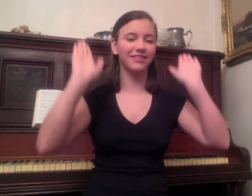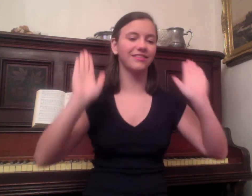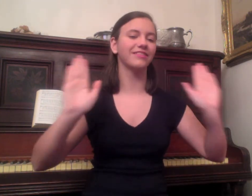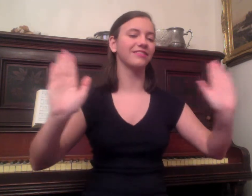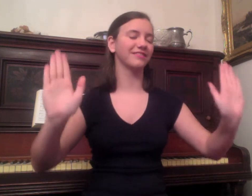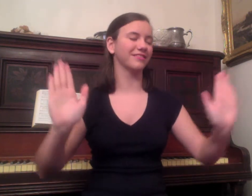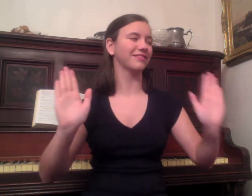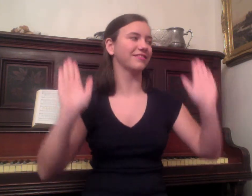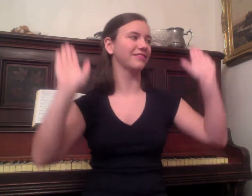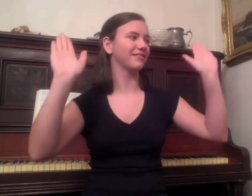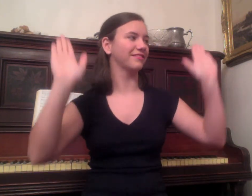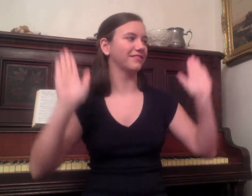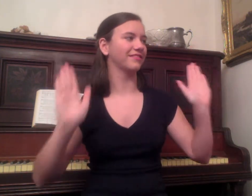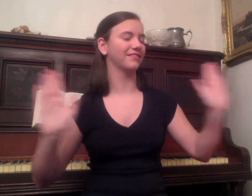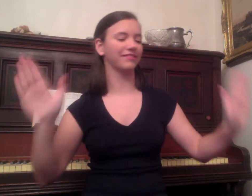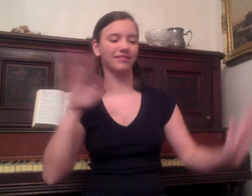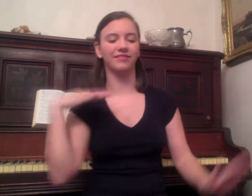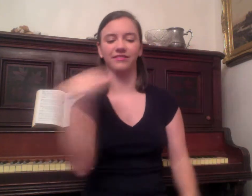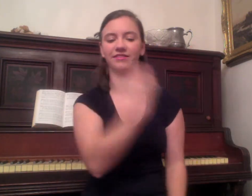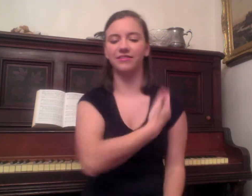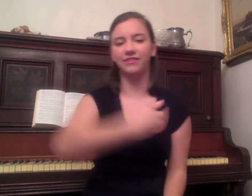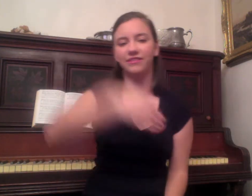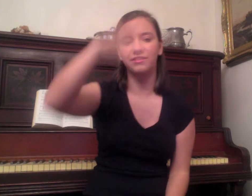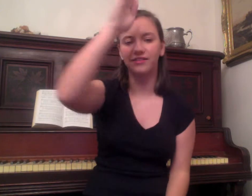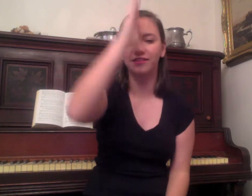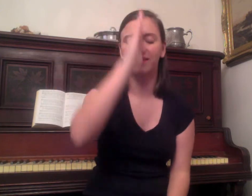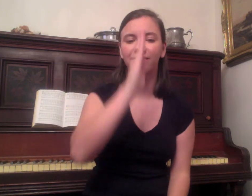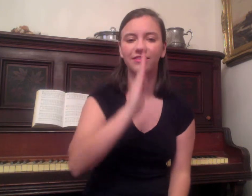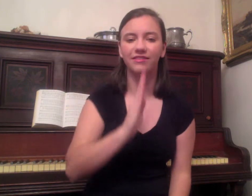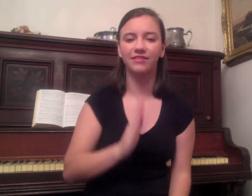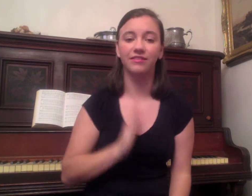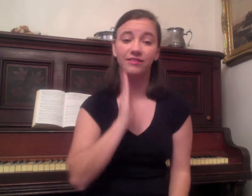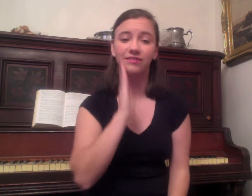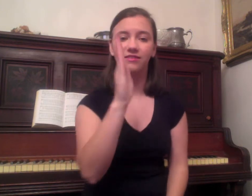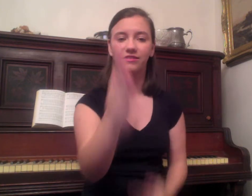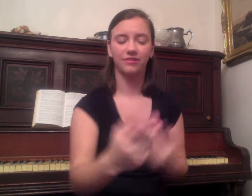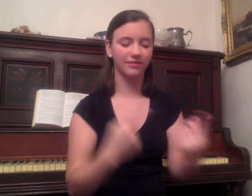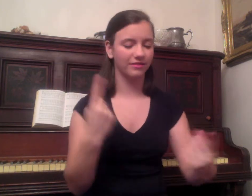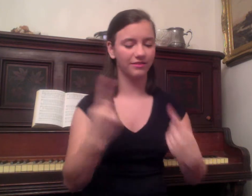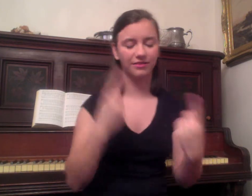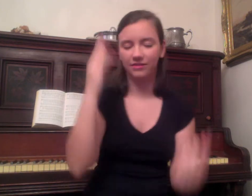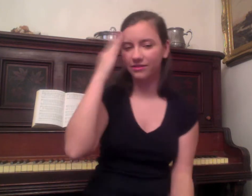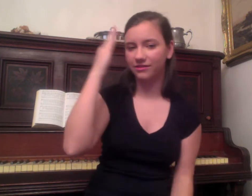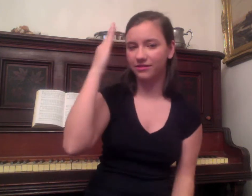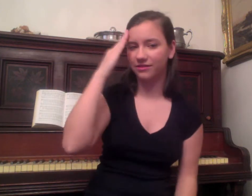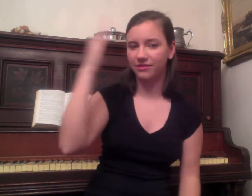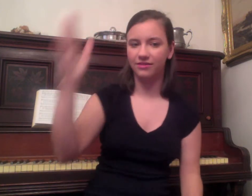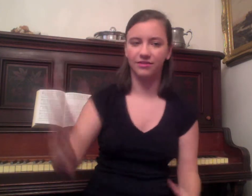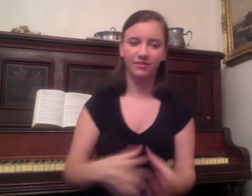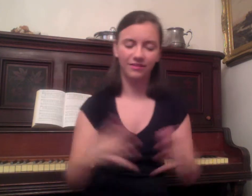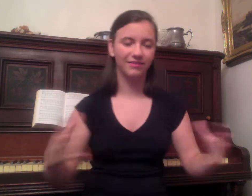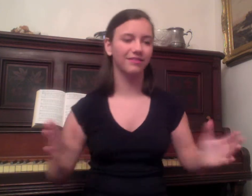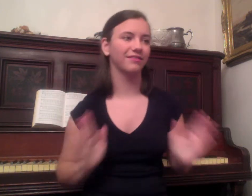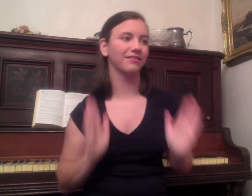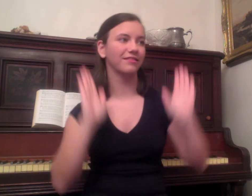great is our God, and all will see how great,